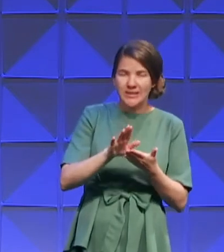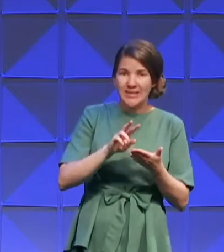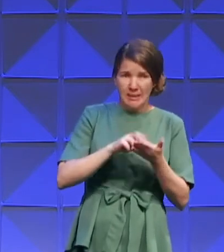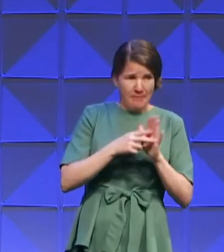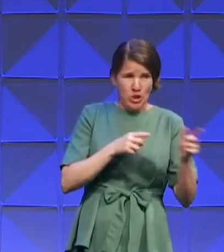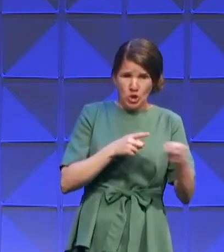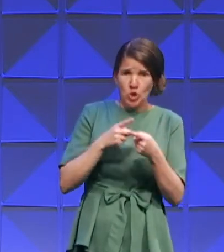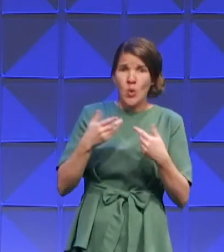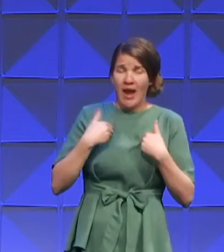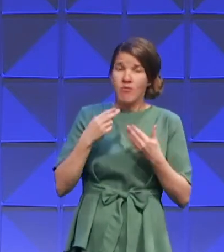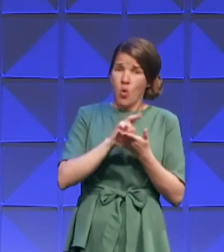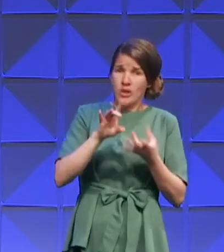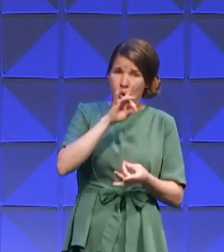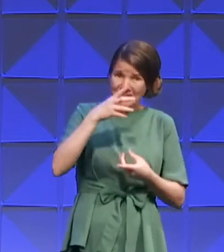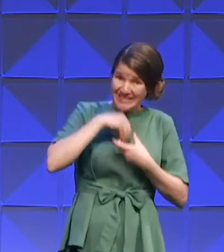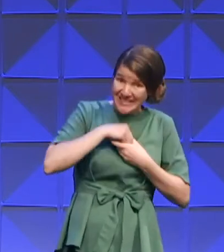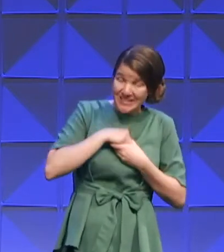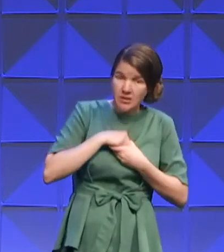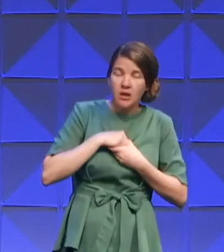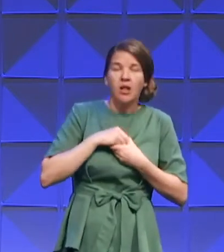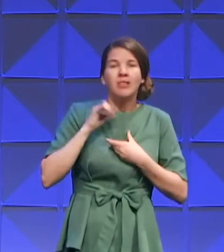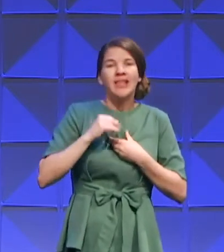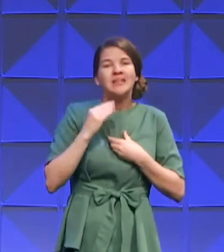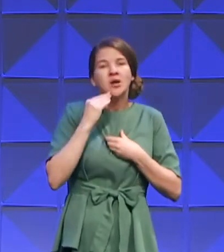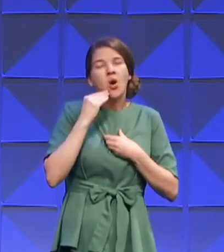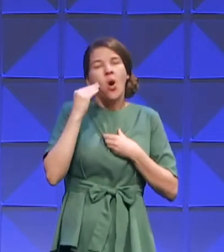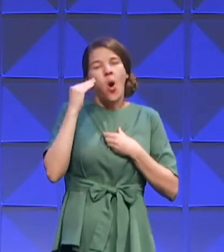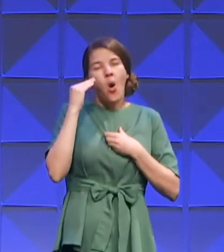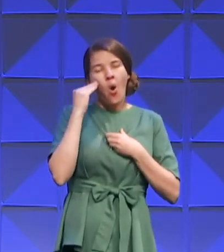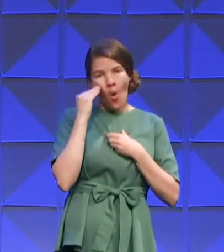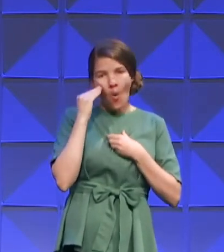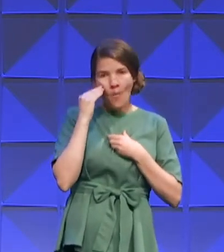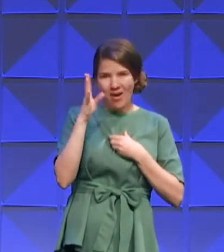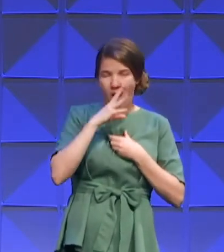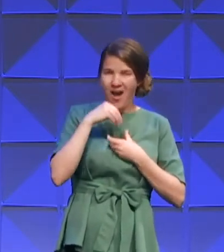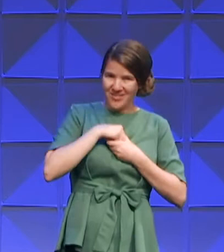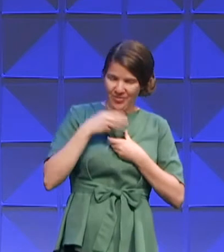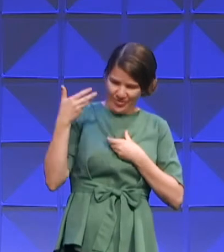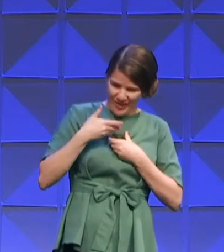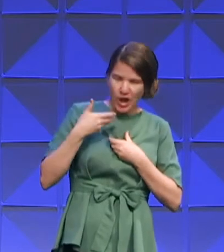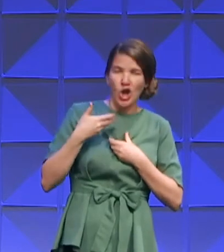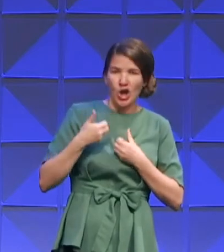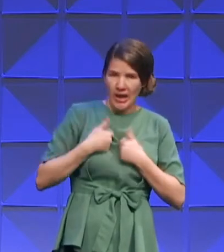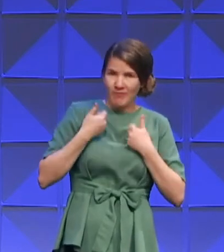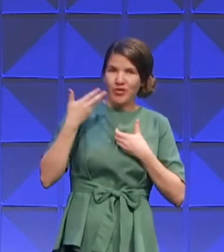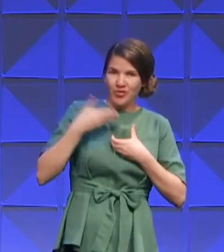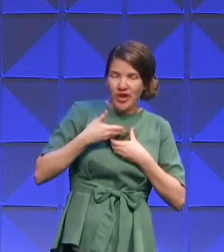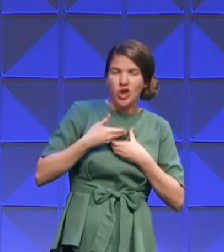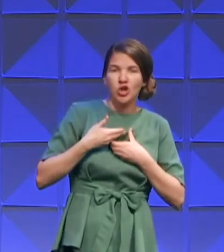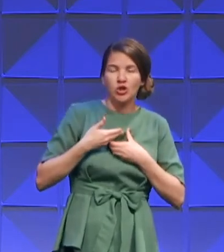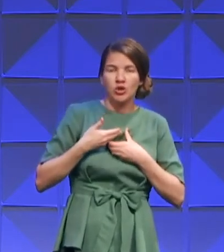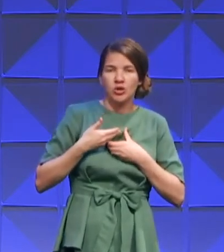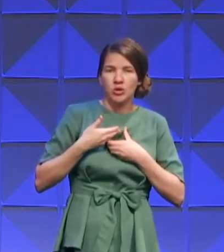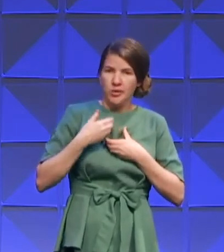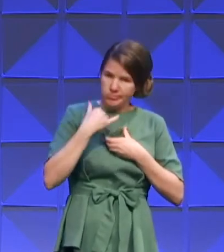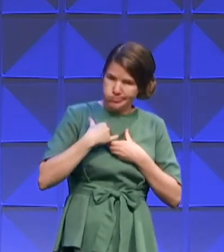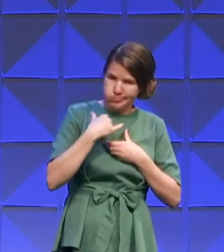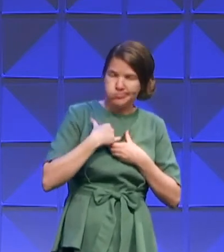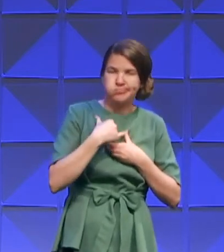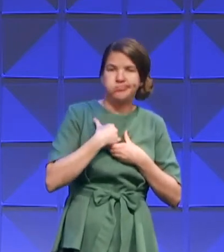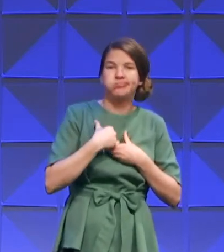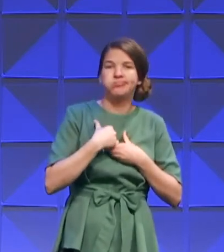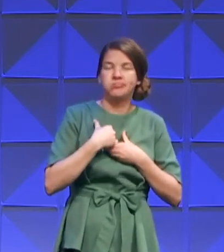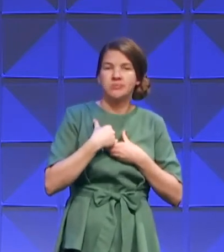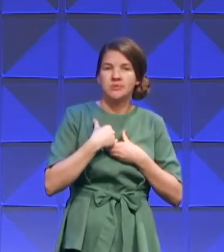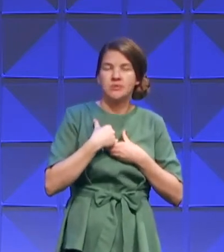have found that home, that place where God is housed, where God lives, where God dwells. He wrote to